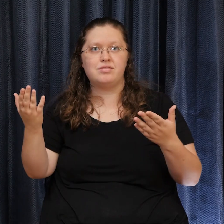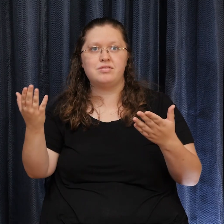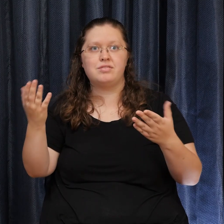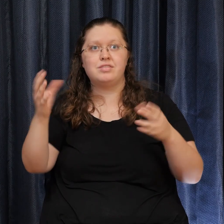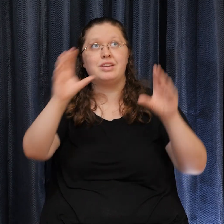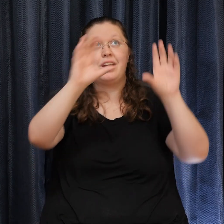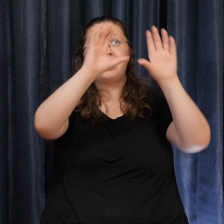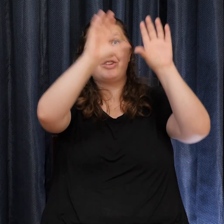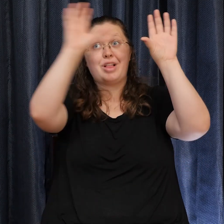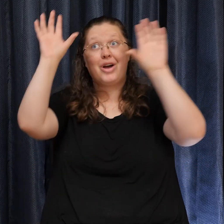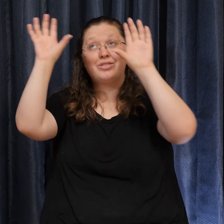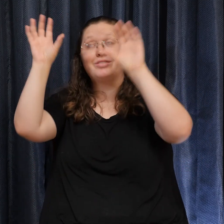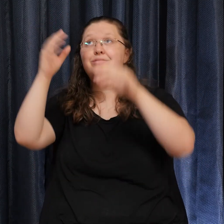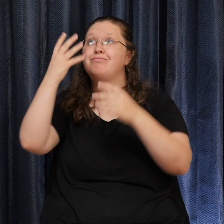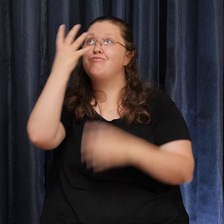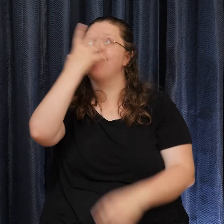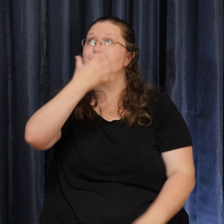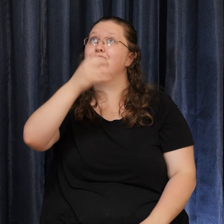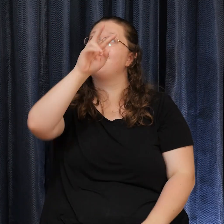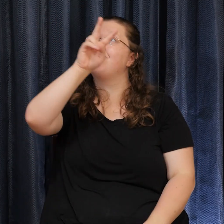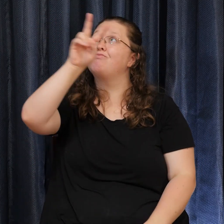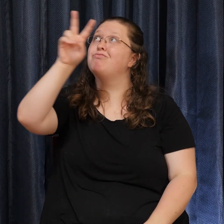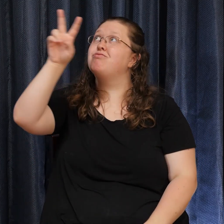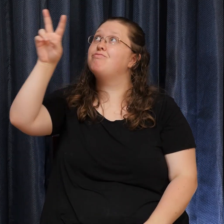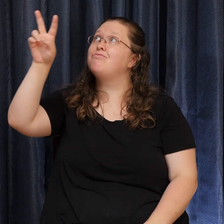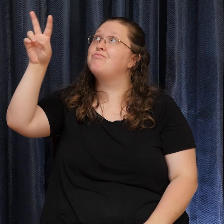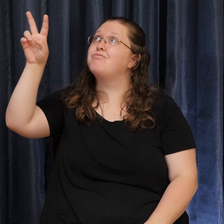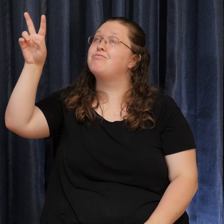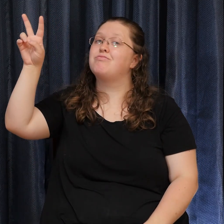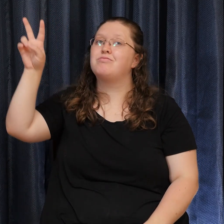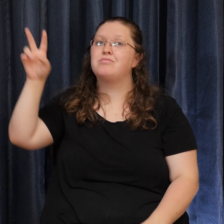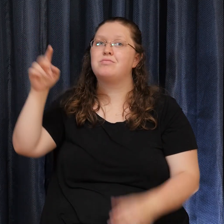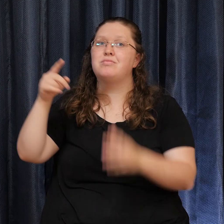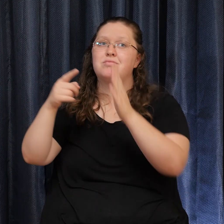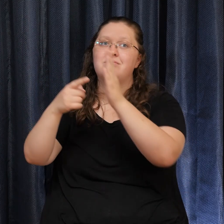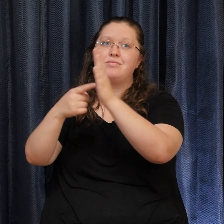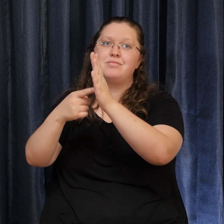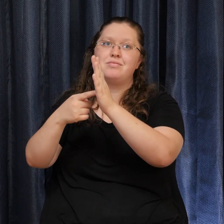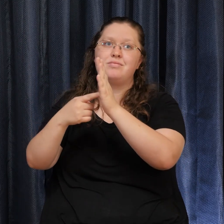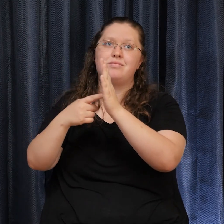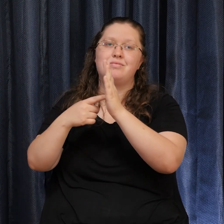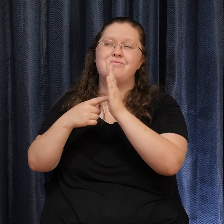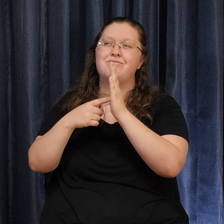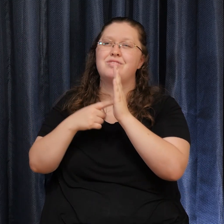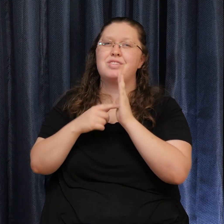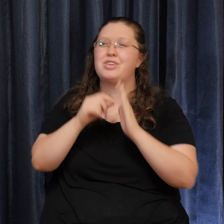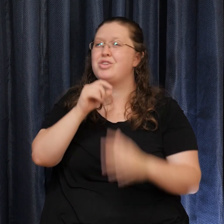Showing me I Don't need to know Everything